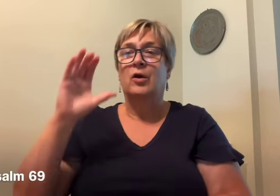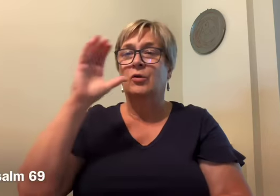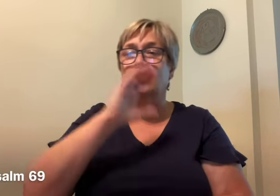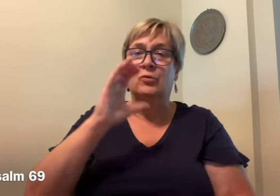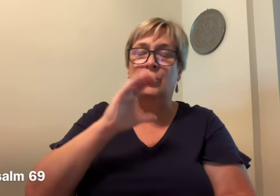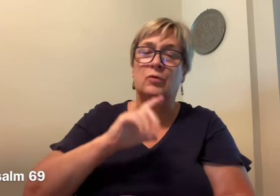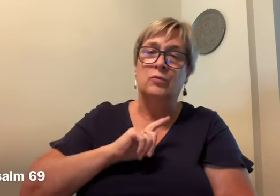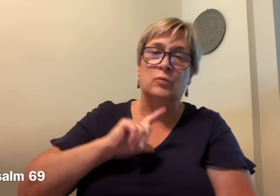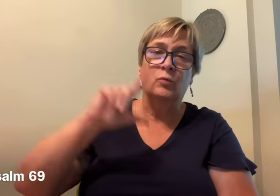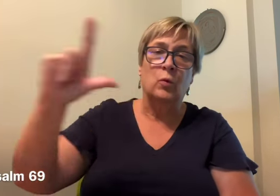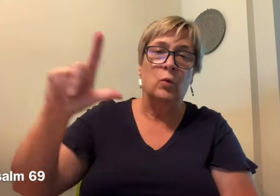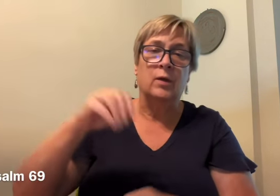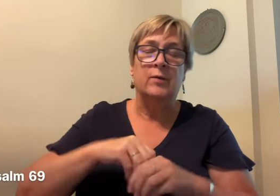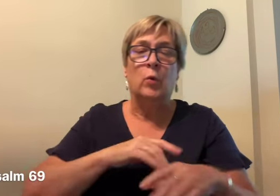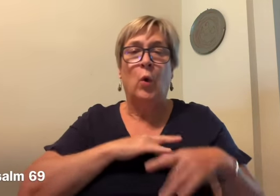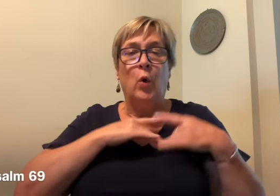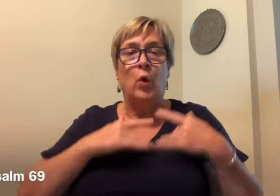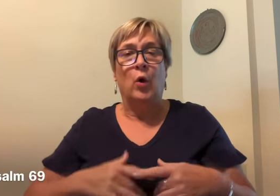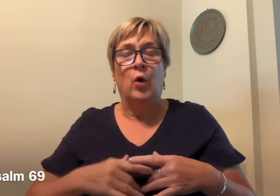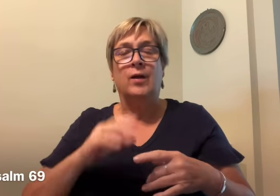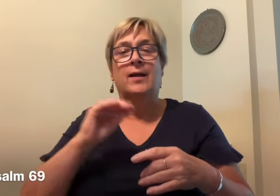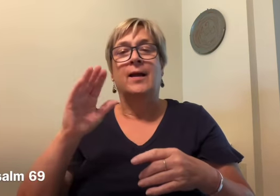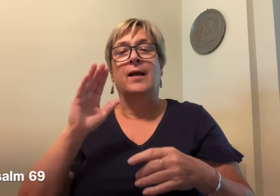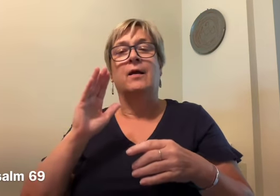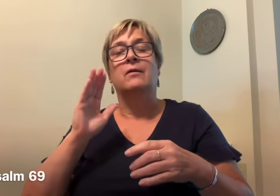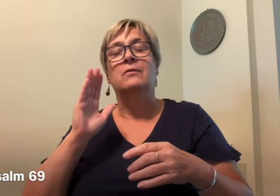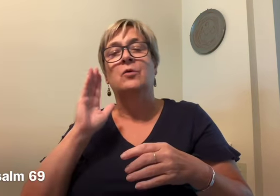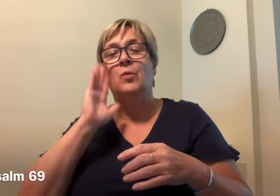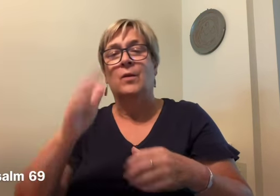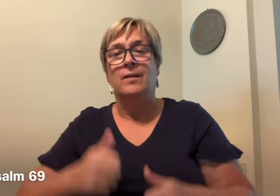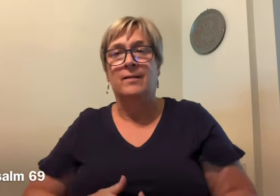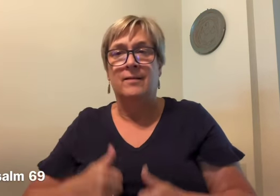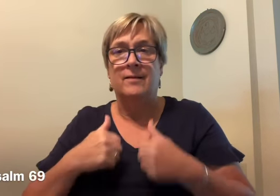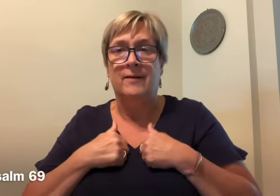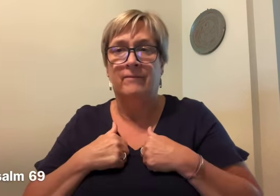Turn to the Lord in your need and you will live.